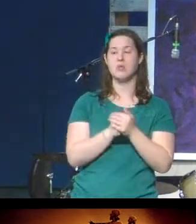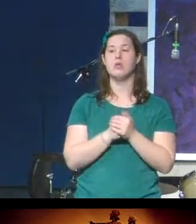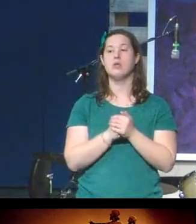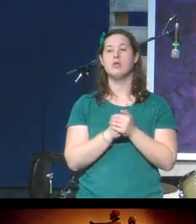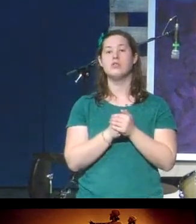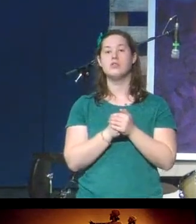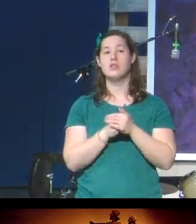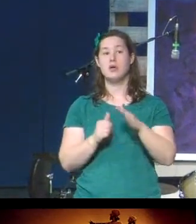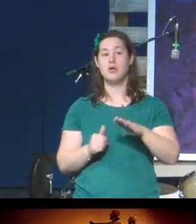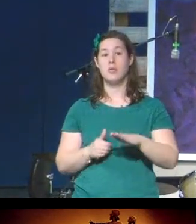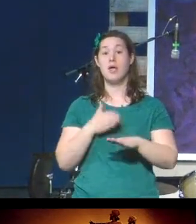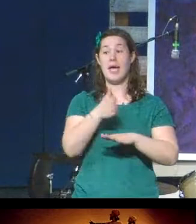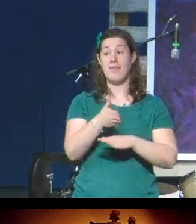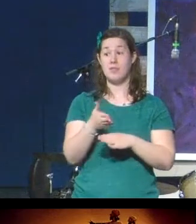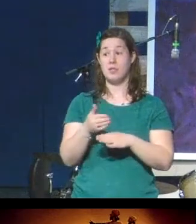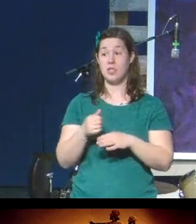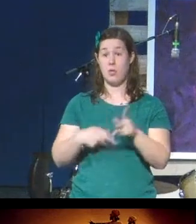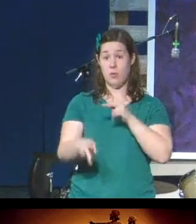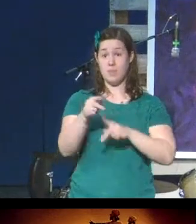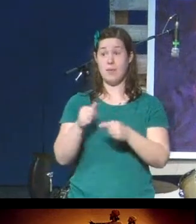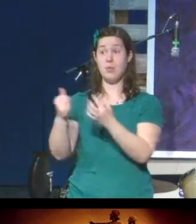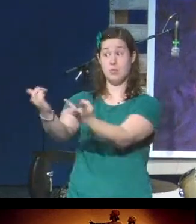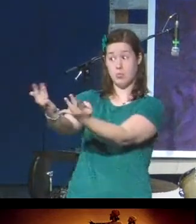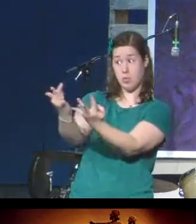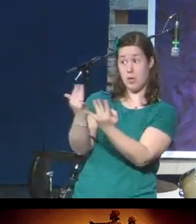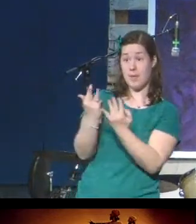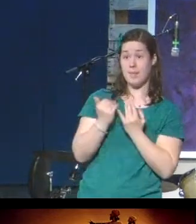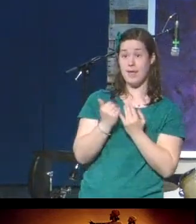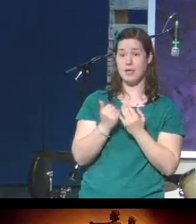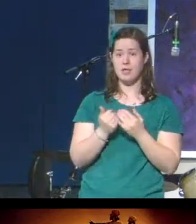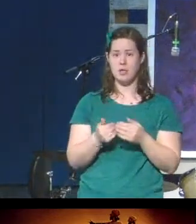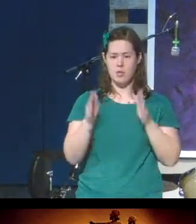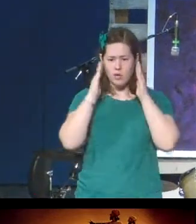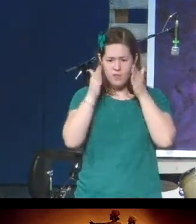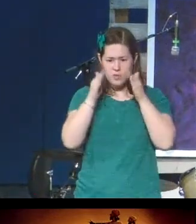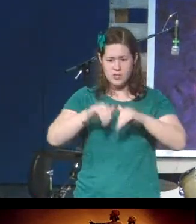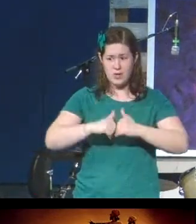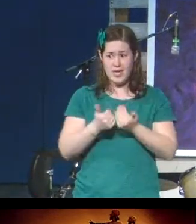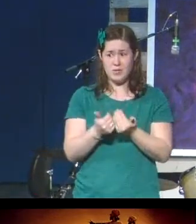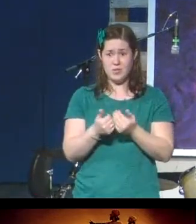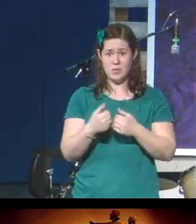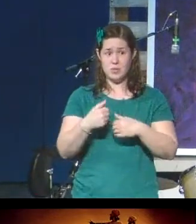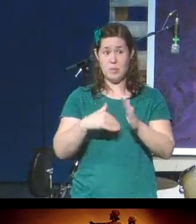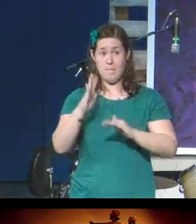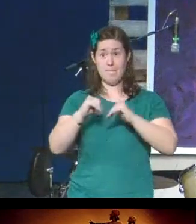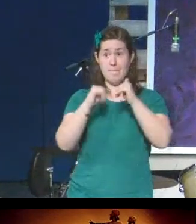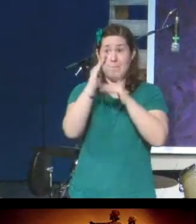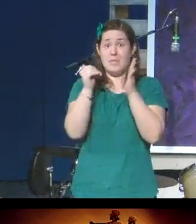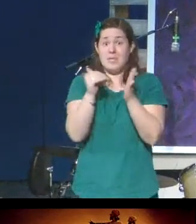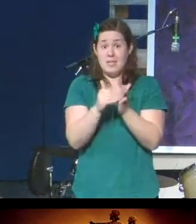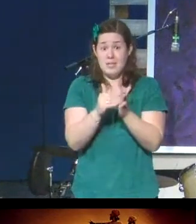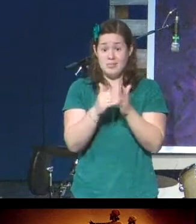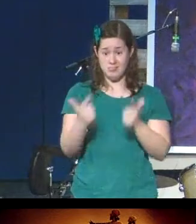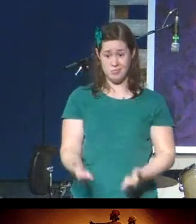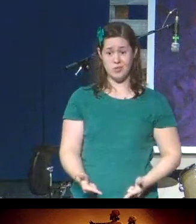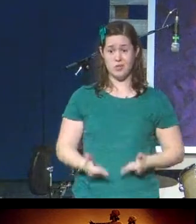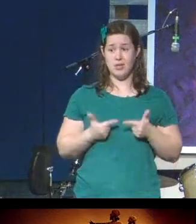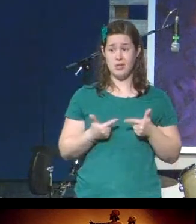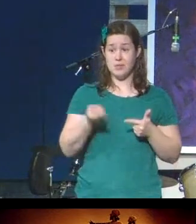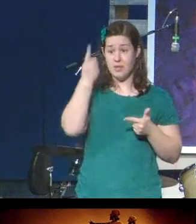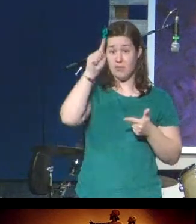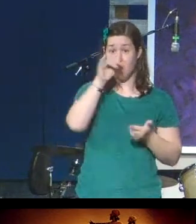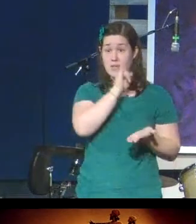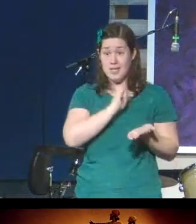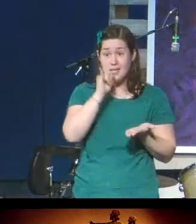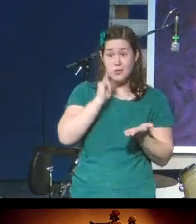back, they are focusing on how it is that they are now going to rebuild their lives. And of course, for the Israelite people, a large part